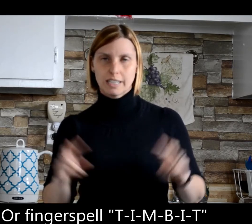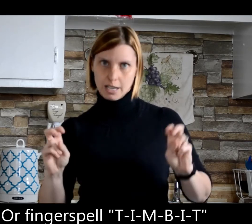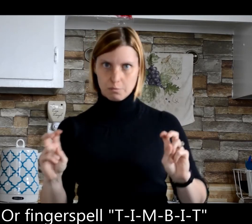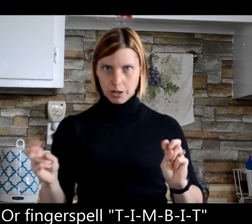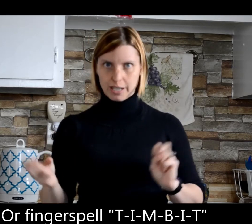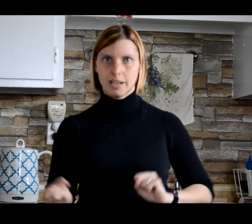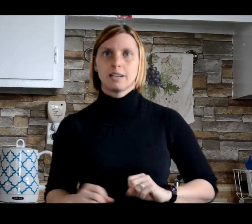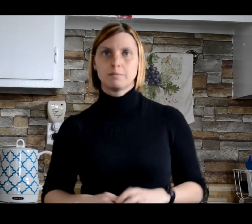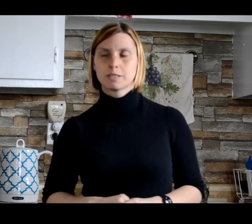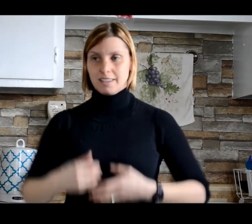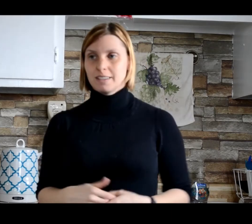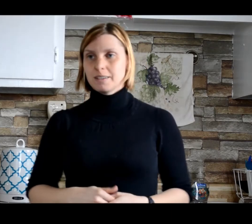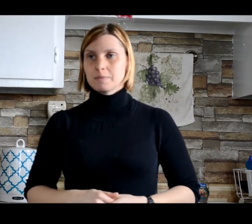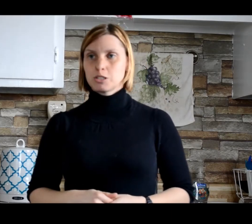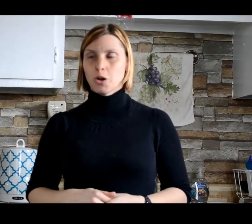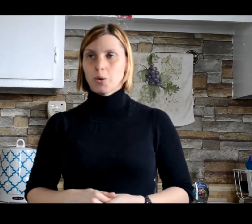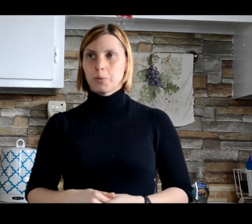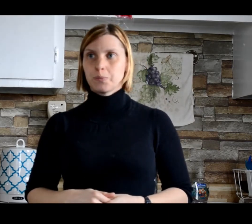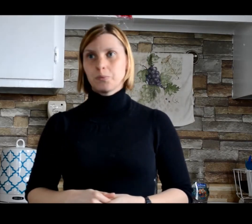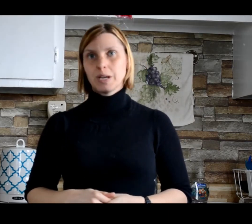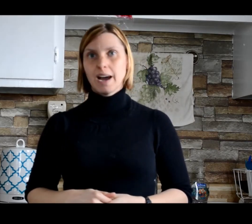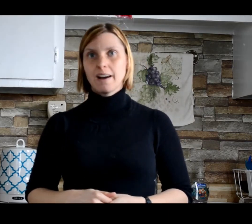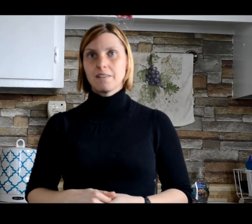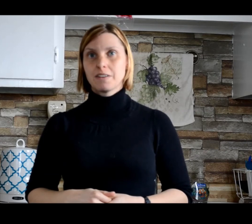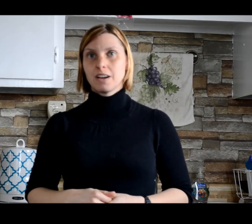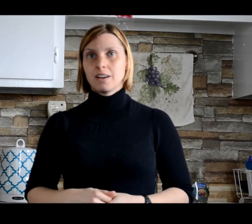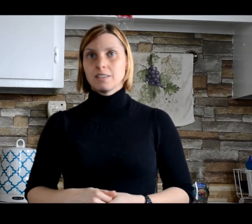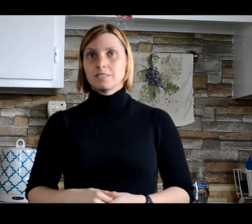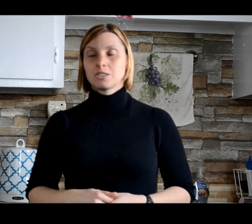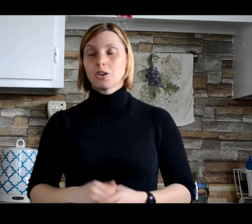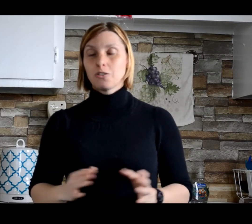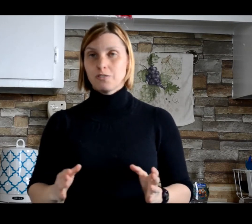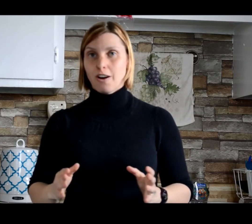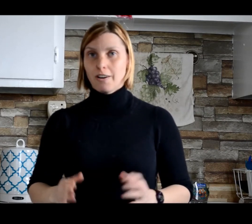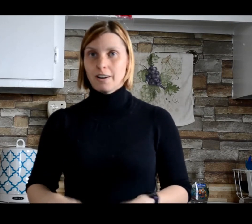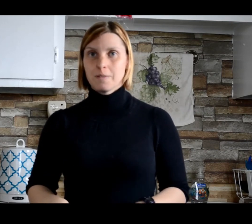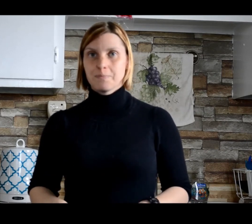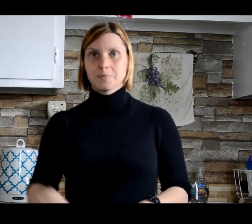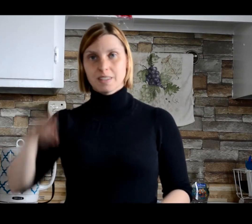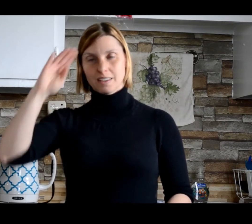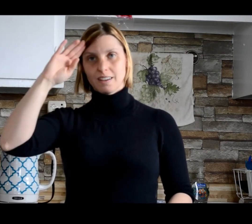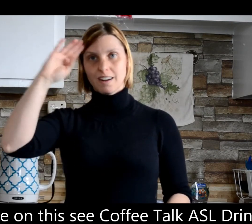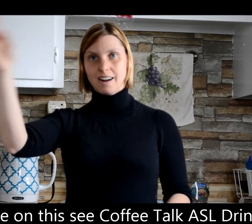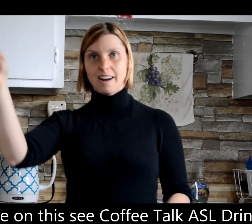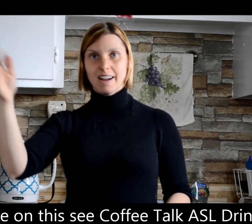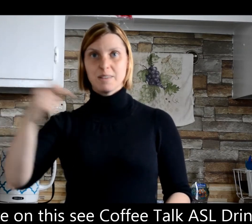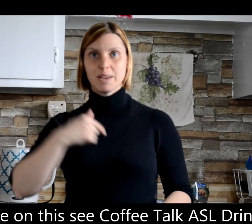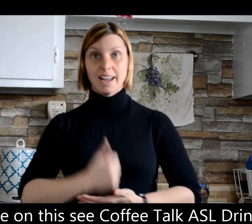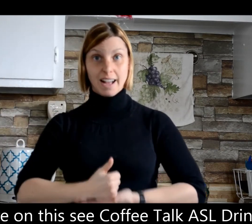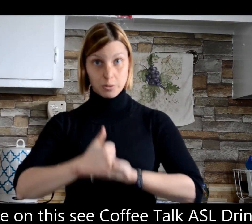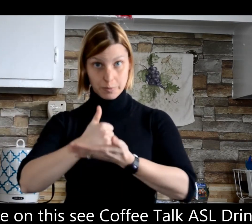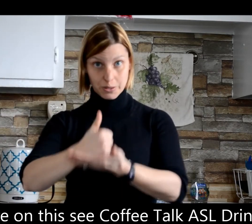name brand items. So we have so far. Hi, may I help you?